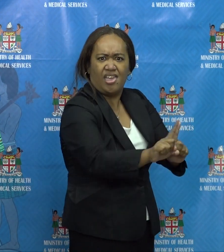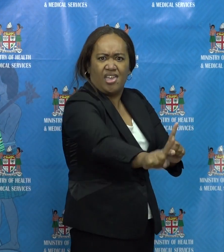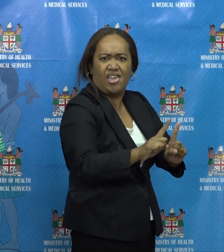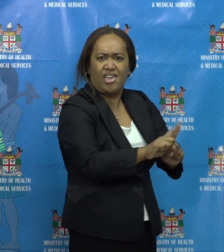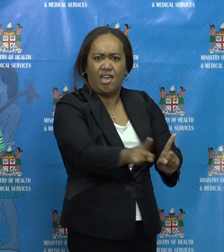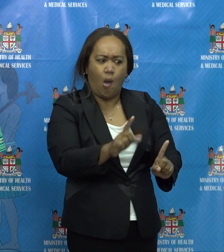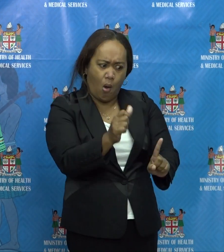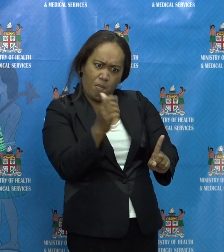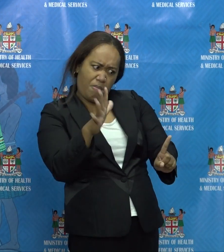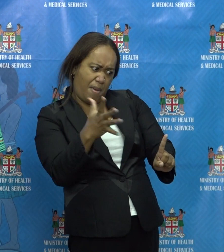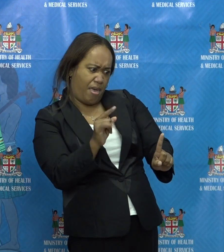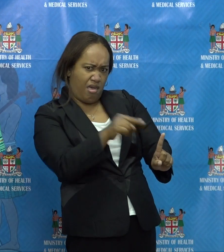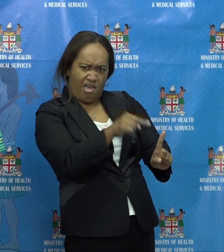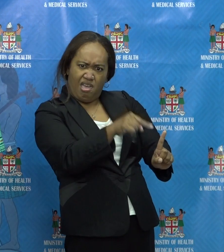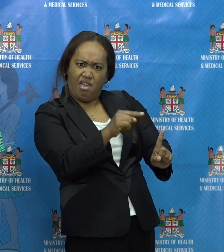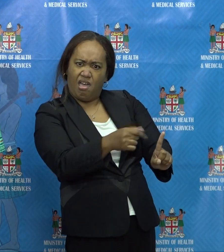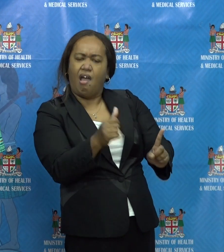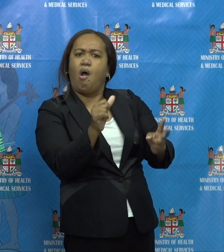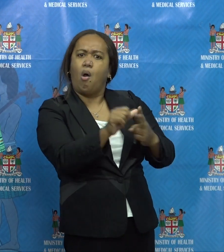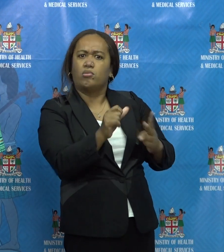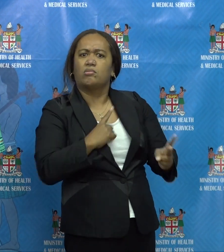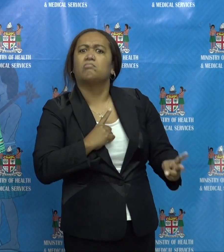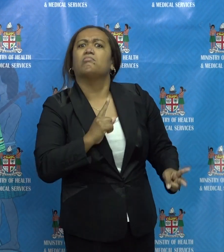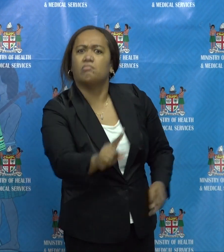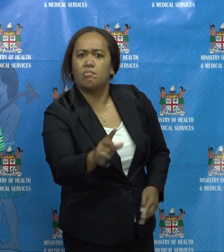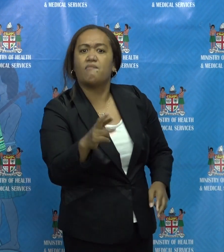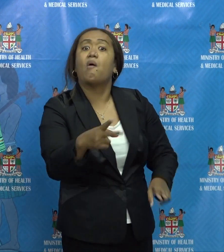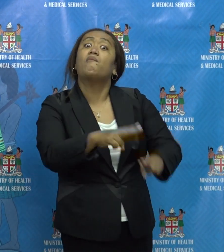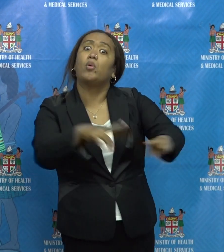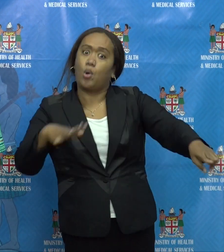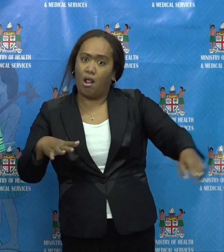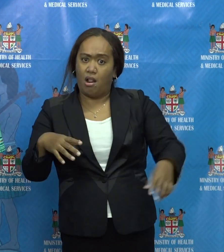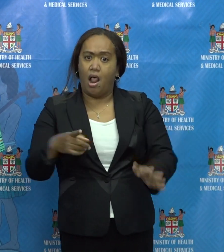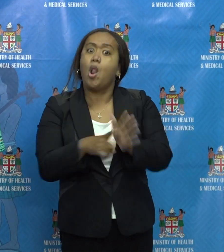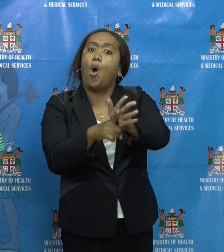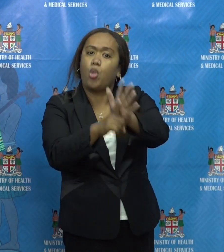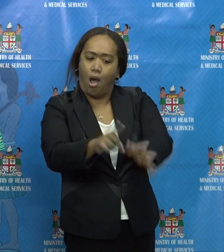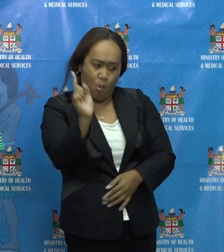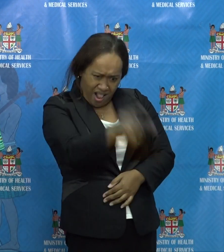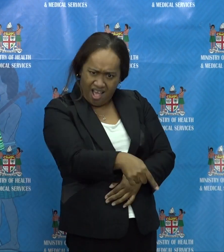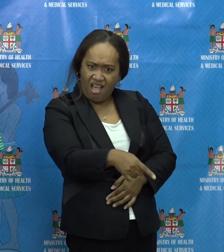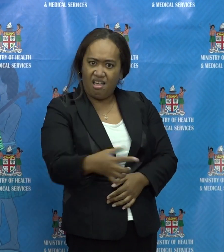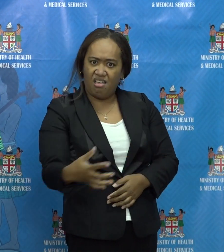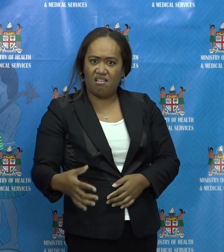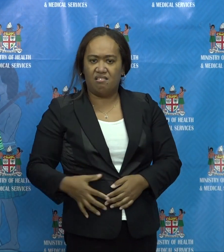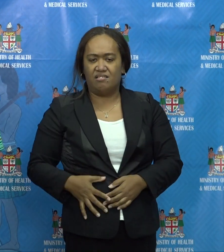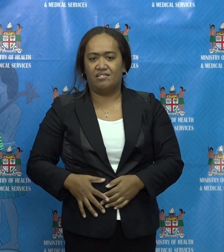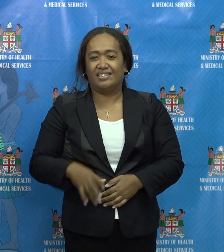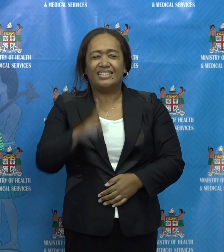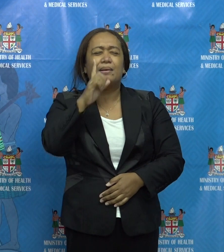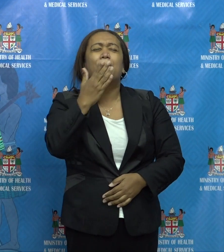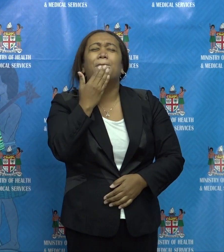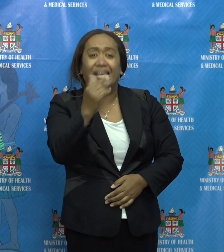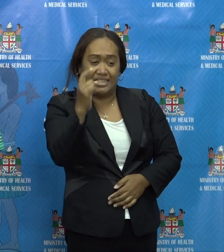Ktavukumu. If you are this person, or you know this person, please contact the ministry at 158.